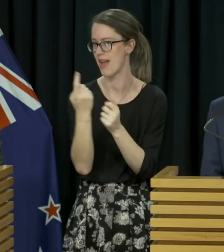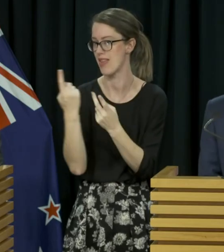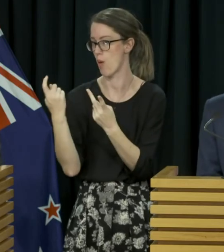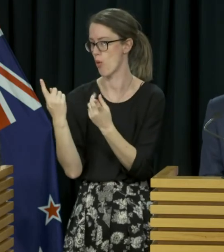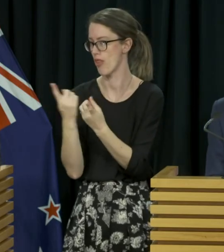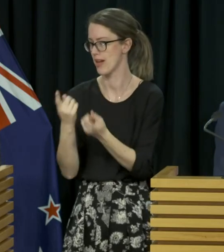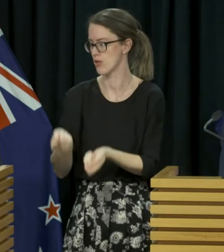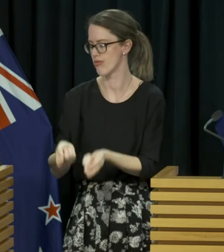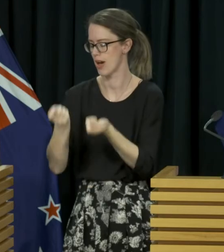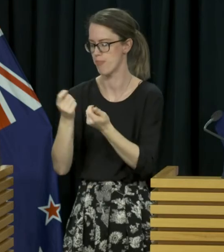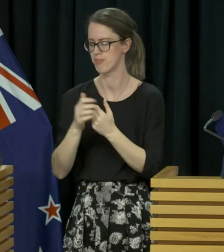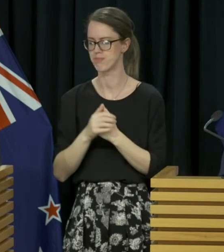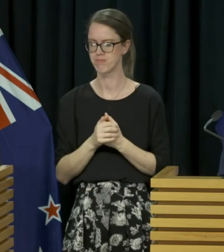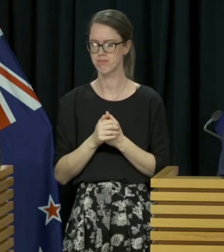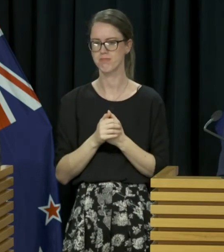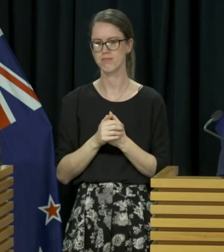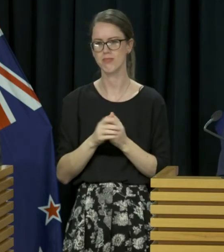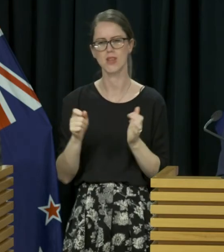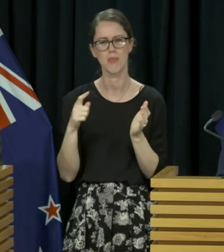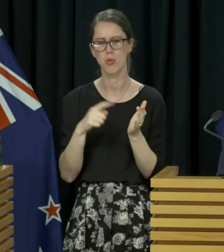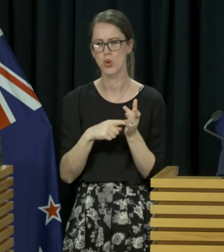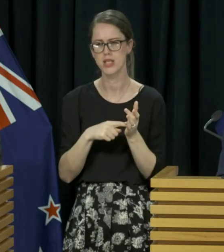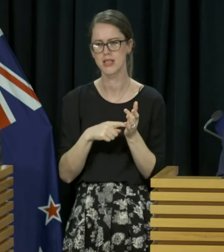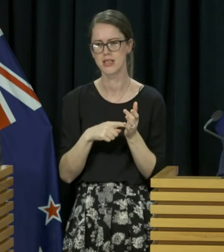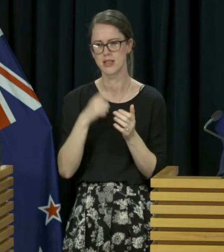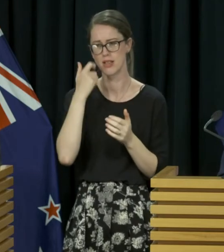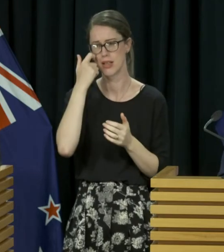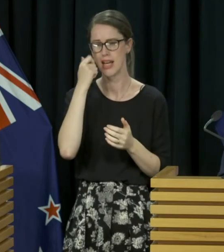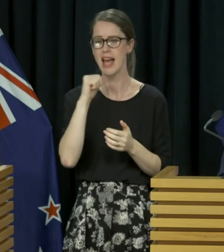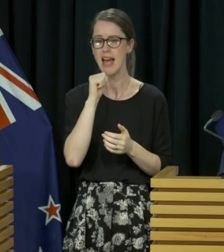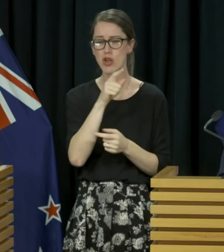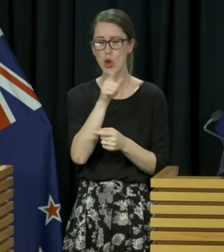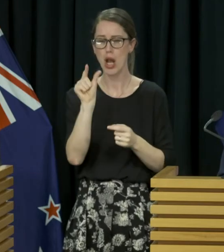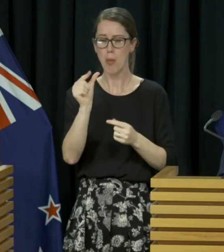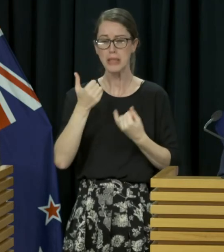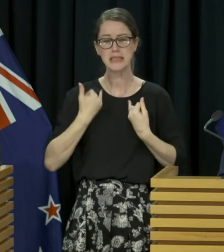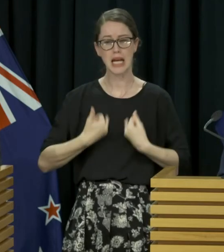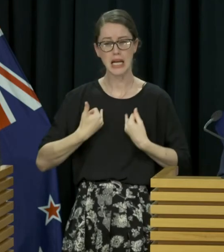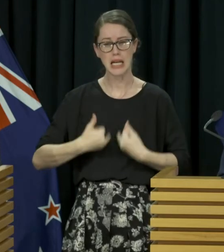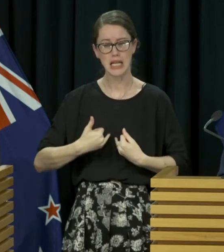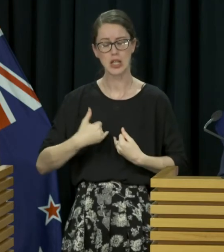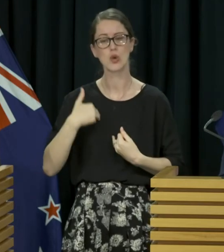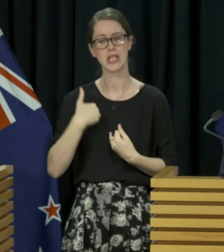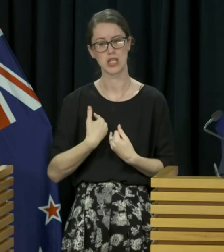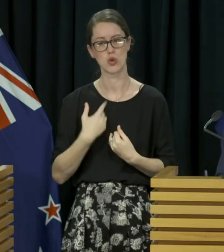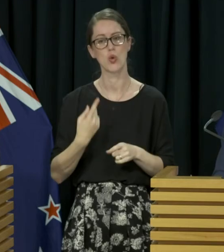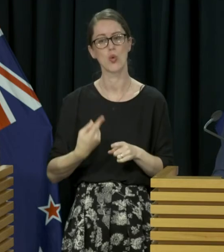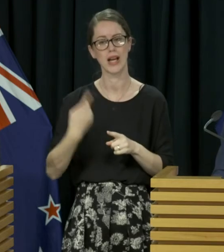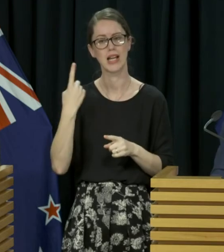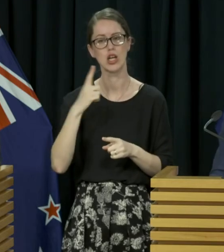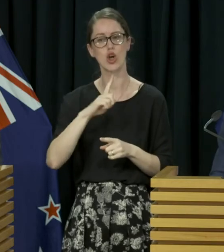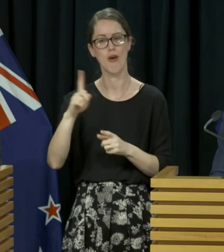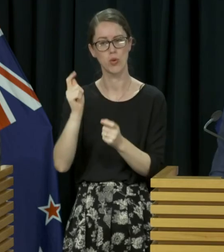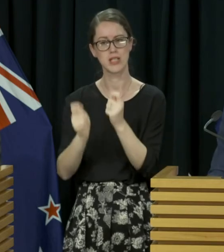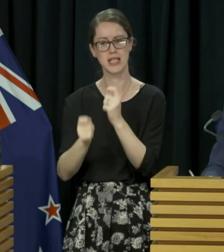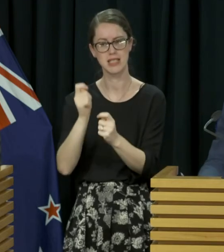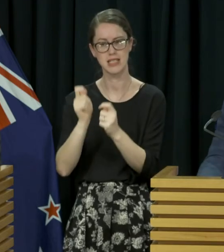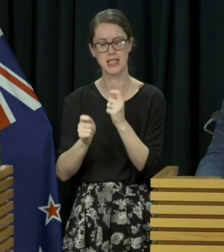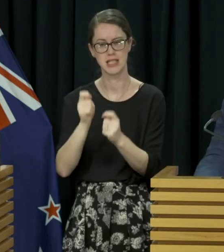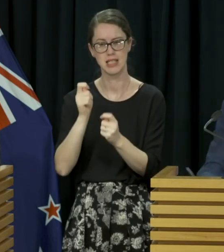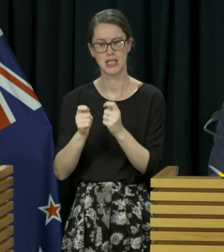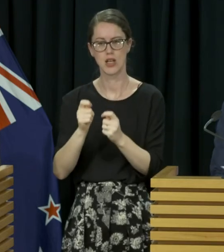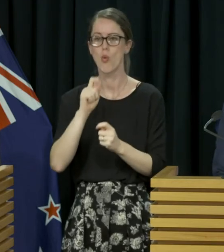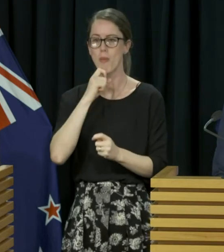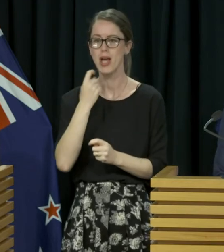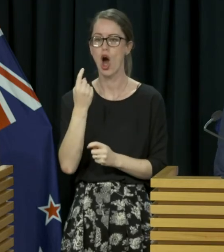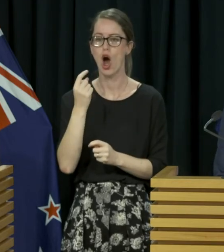issue to raise it's imperative that anybody who has symptoms can get a test easily and quickly and to support that there will be